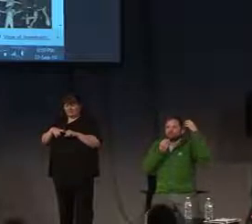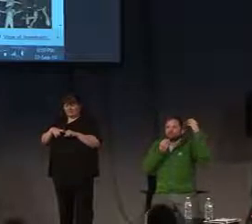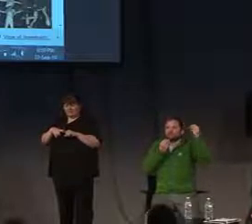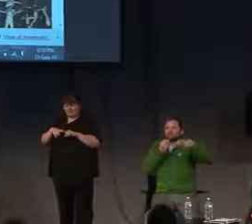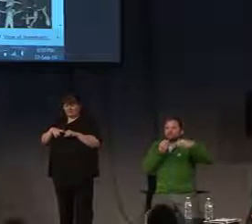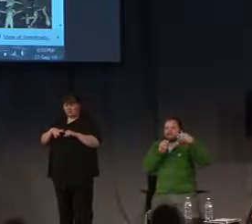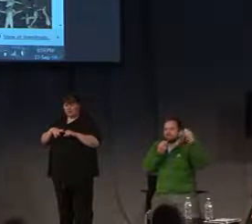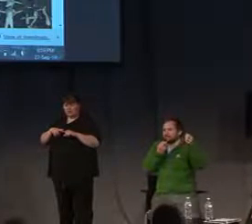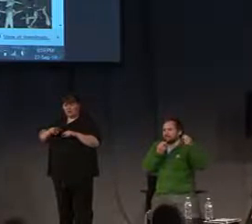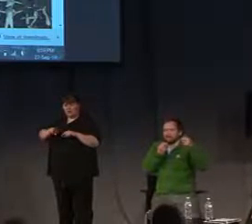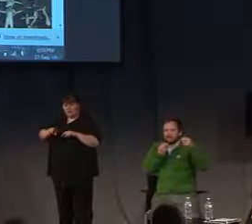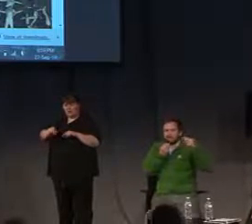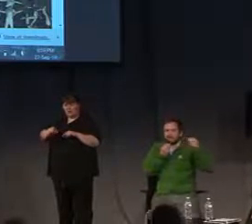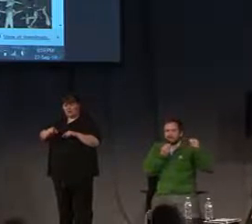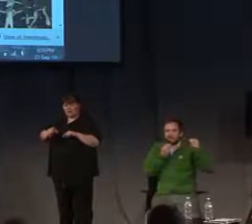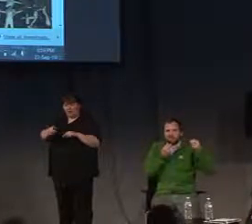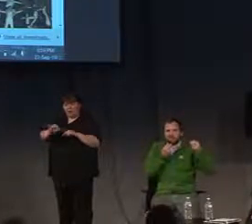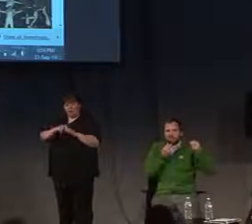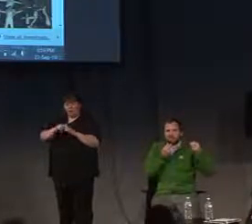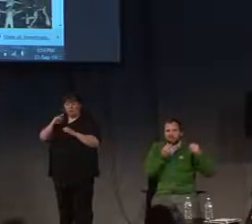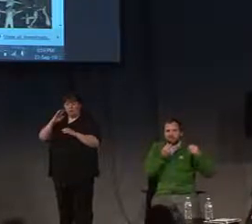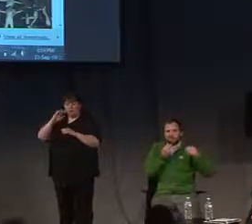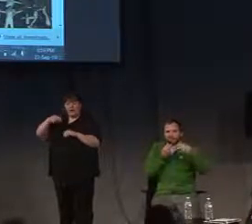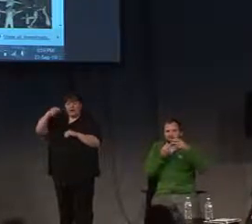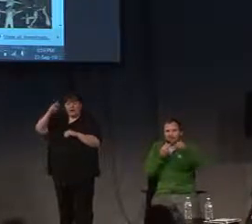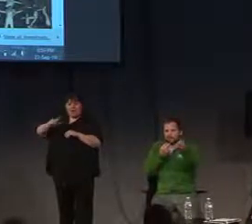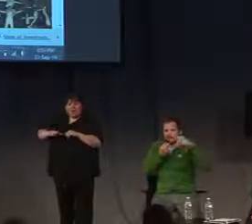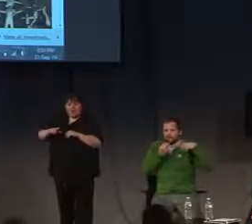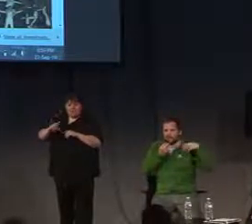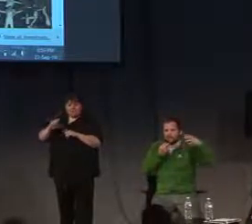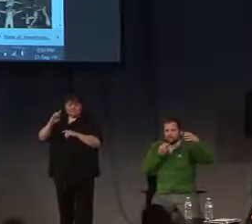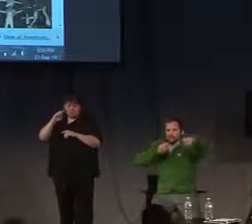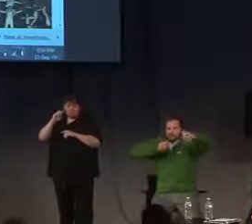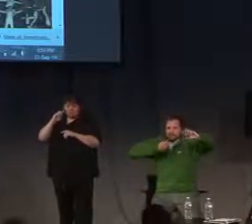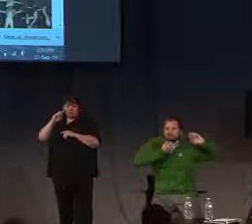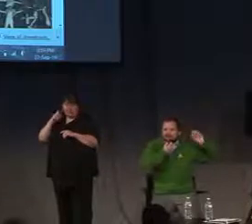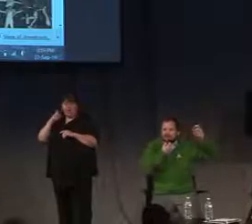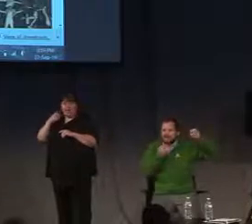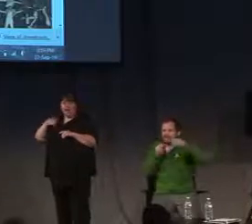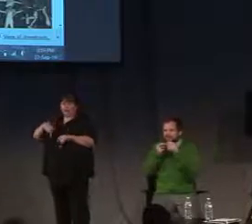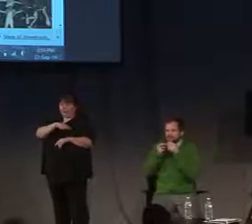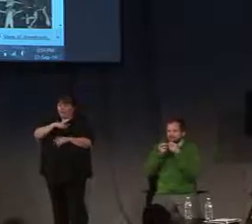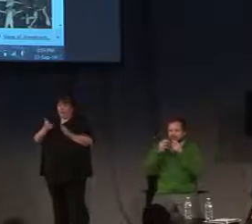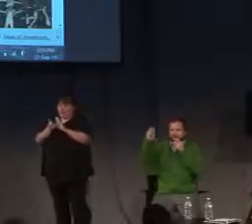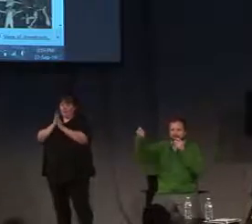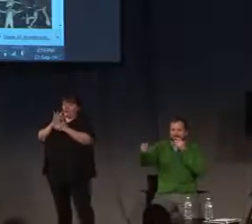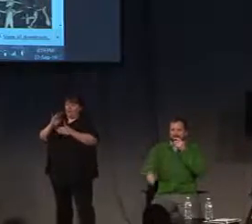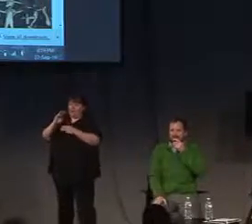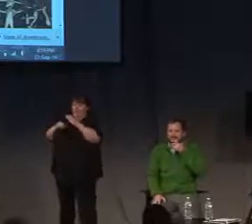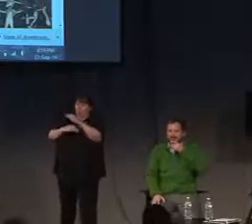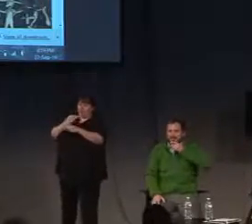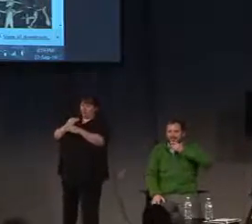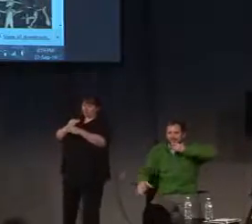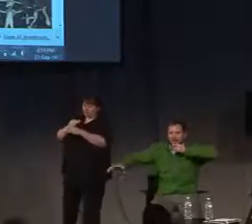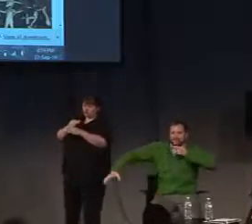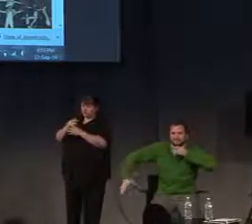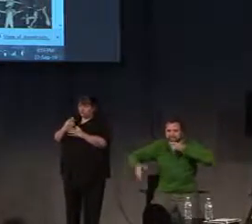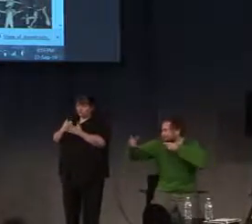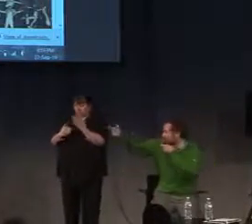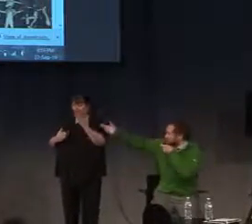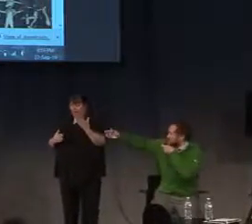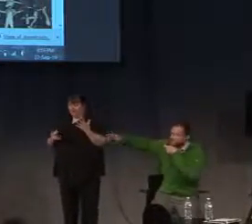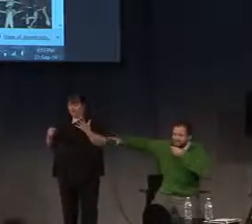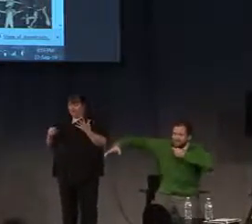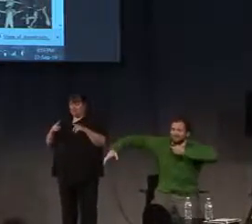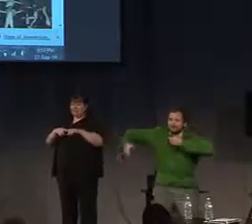non-neutron and liquid, we are the molecules, no? And somehow you put 110 megabytes,